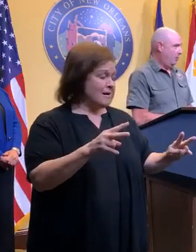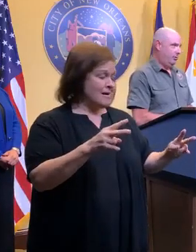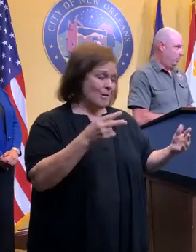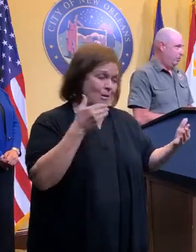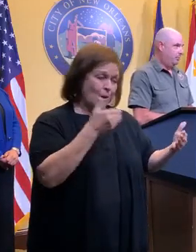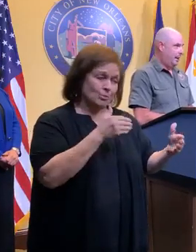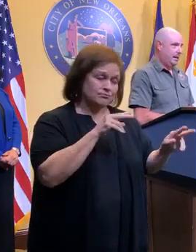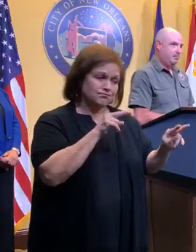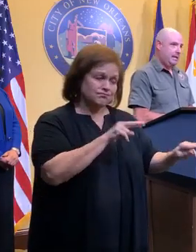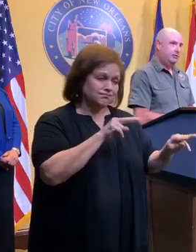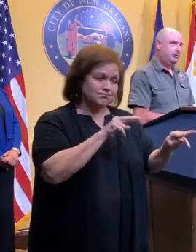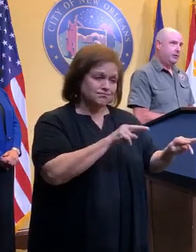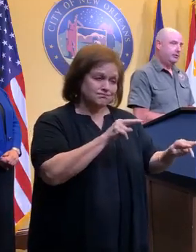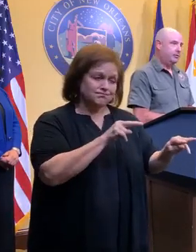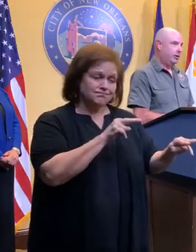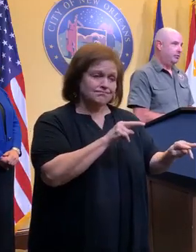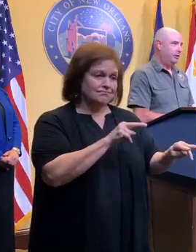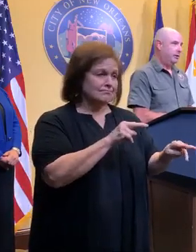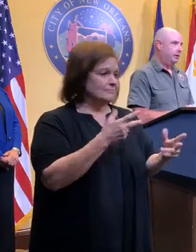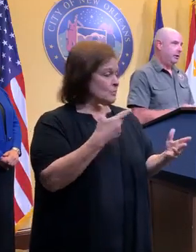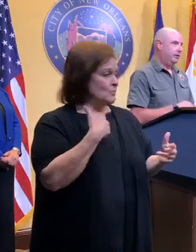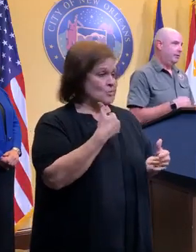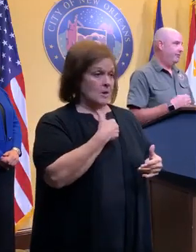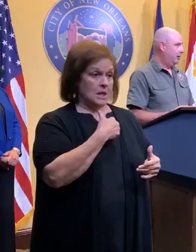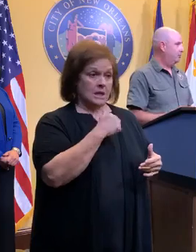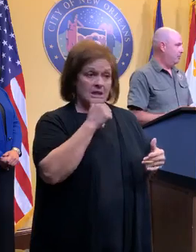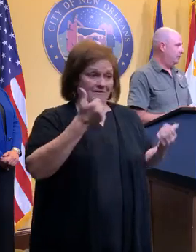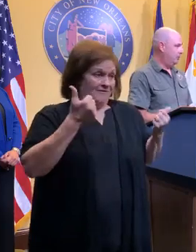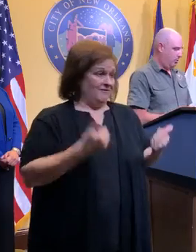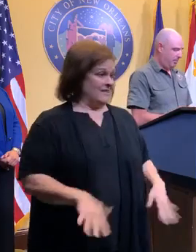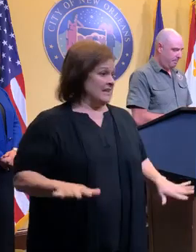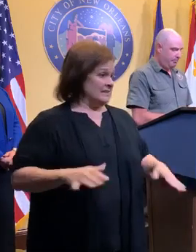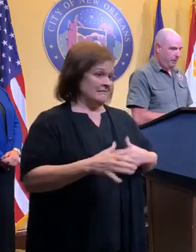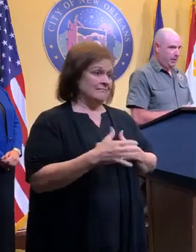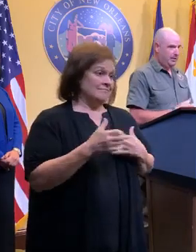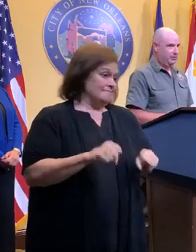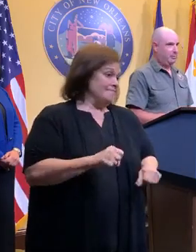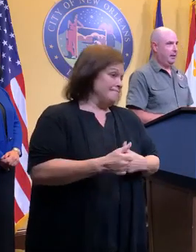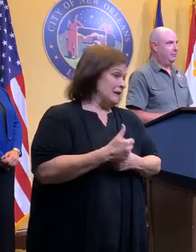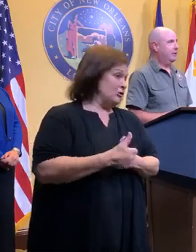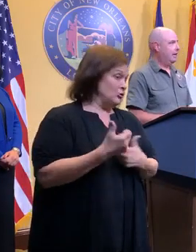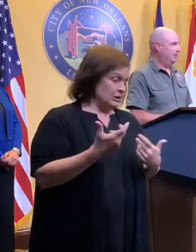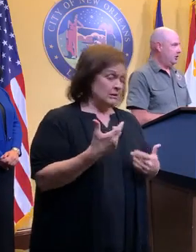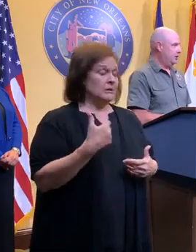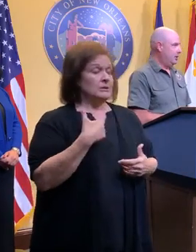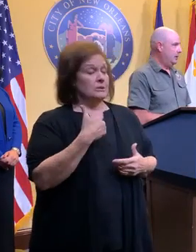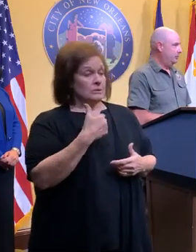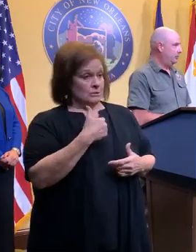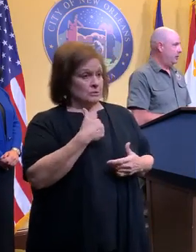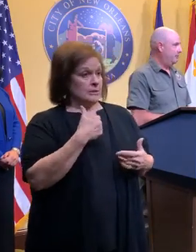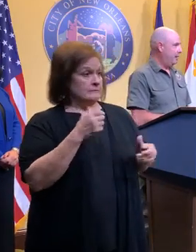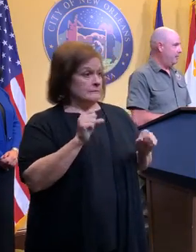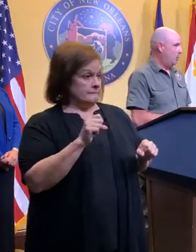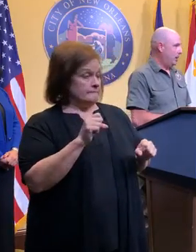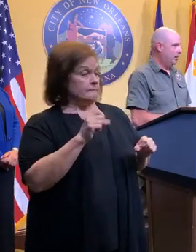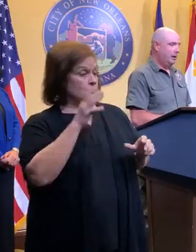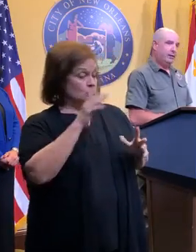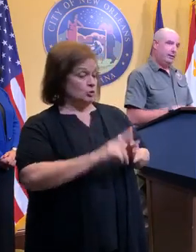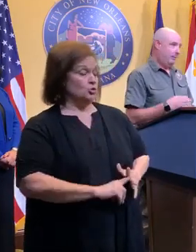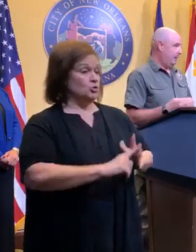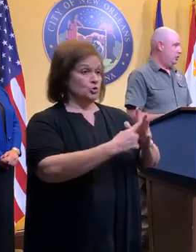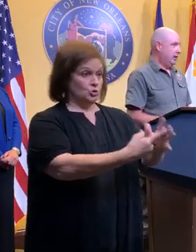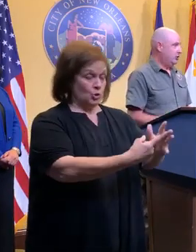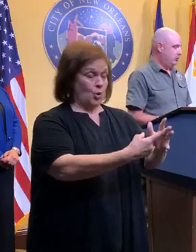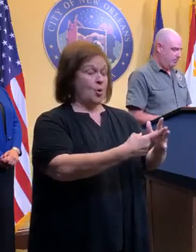We're not out of the woods by any means as far as effects from this storm. We anticipate a full activation of the EOC on Friday